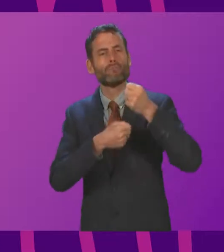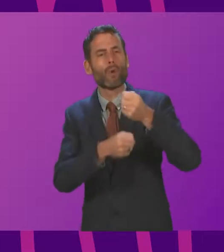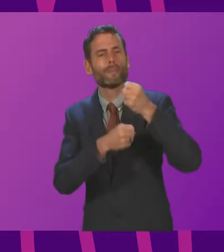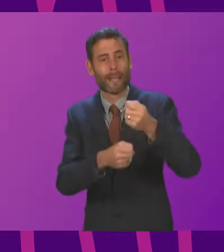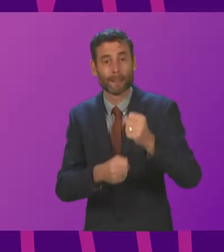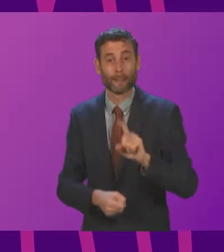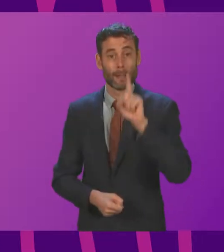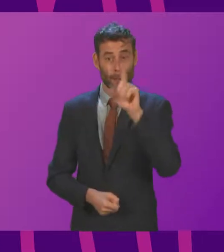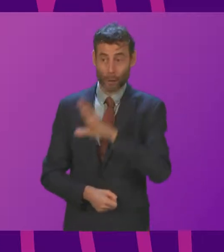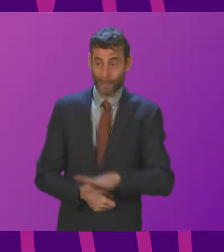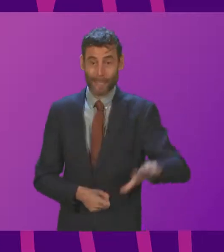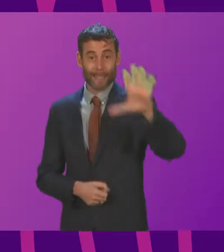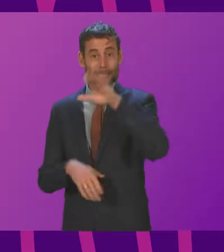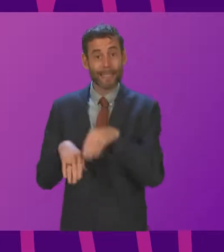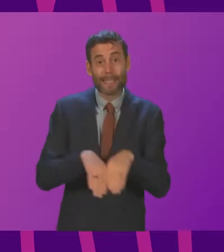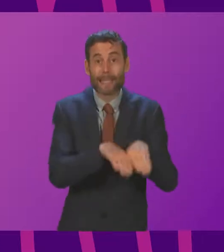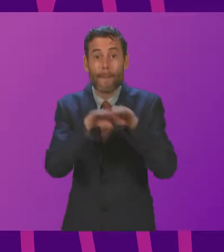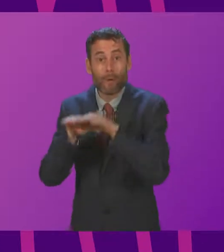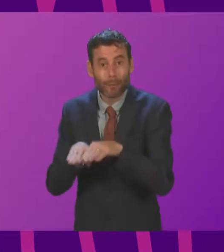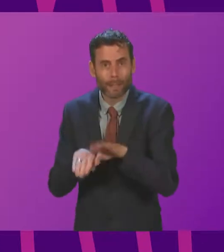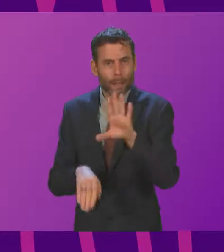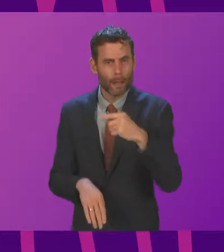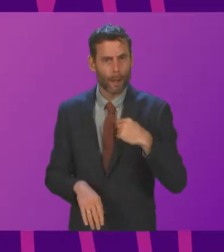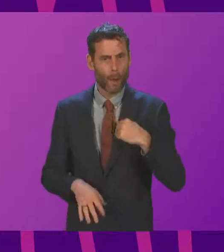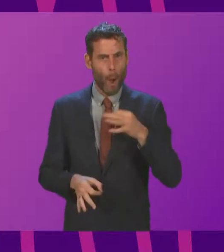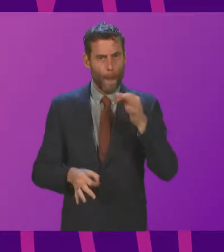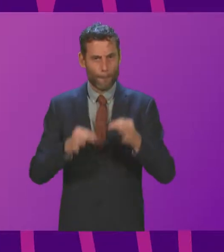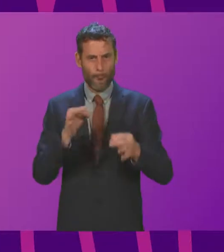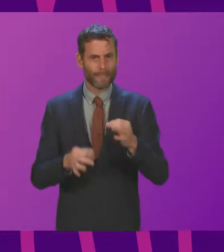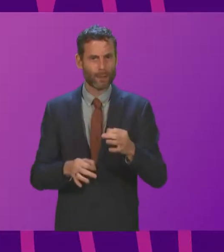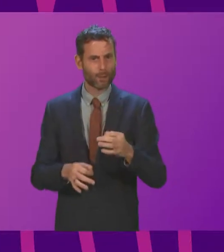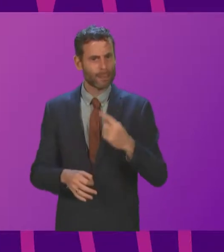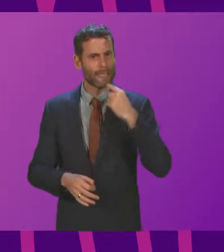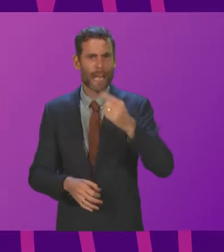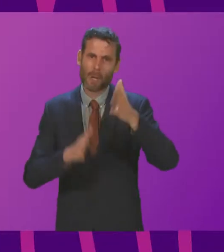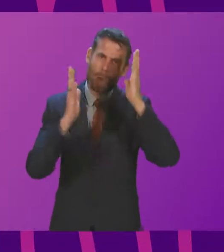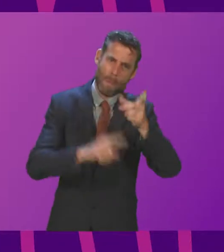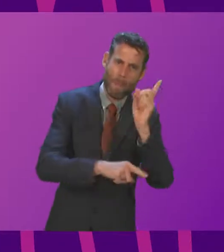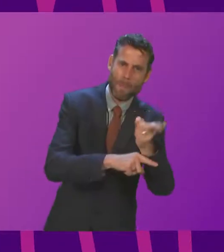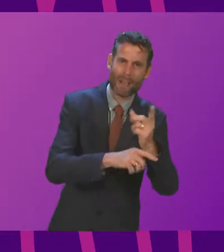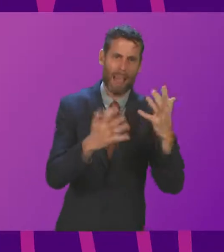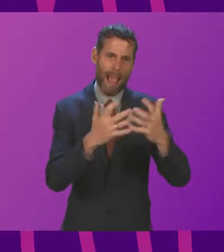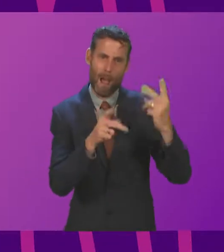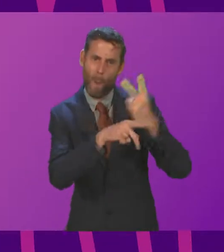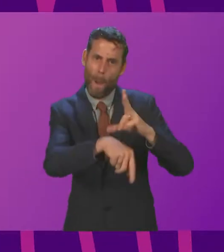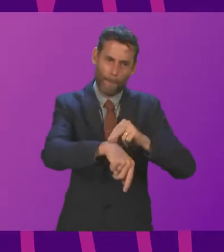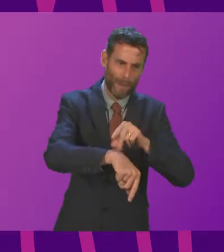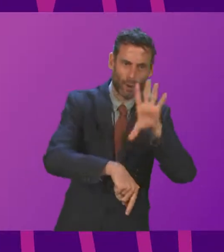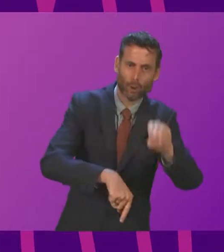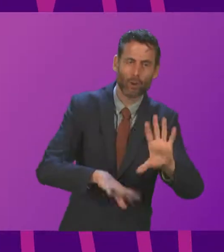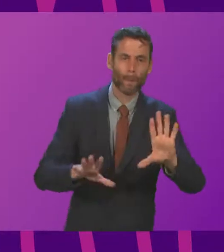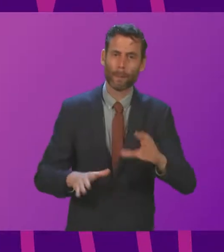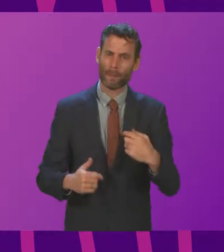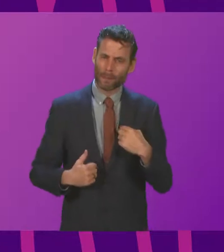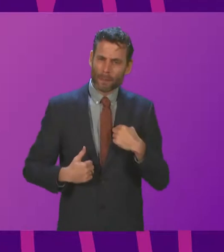constitutional democracy, it is not for politicians to decide how they police demonstrations, it is for the police to decide how they